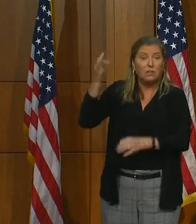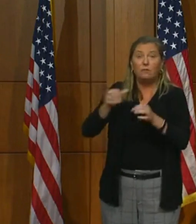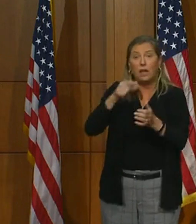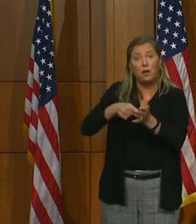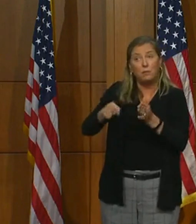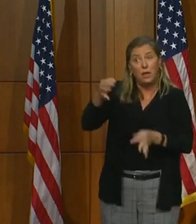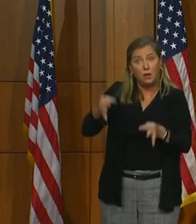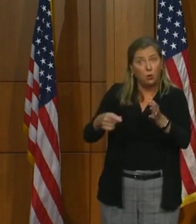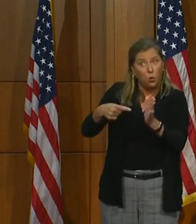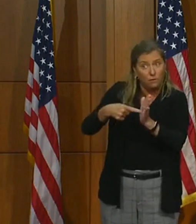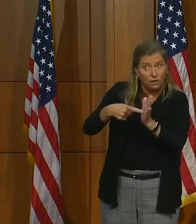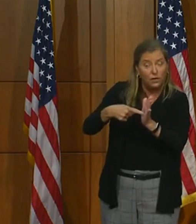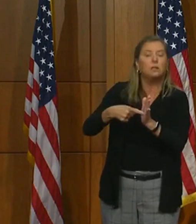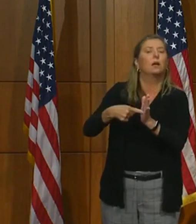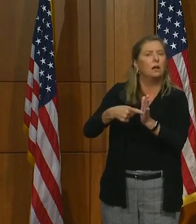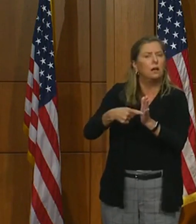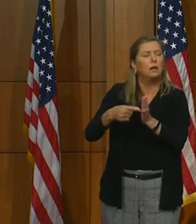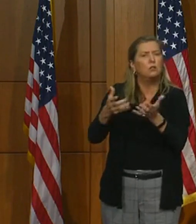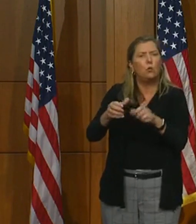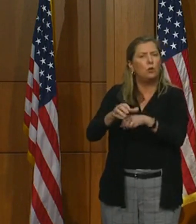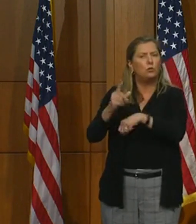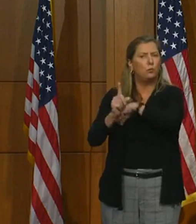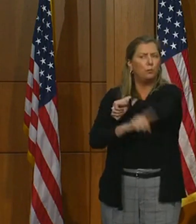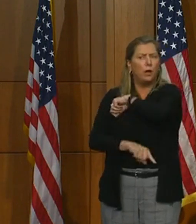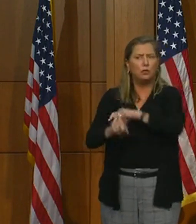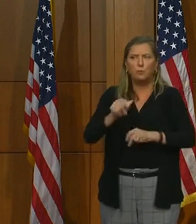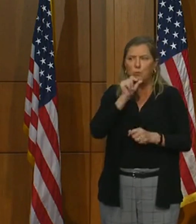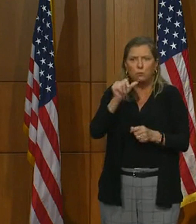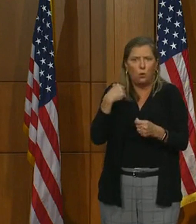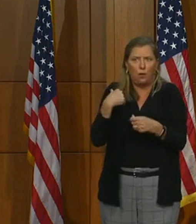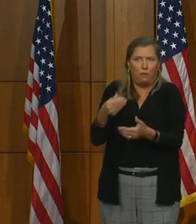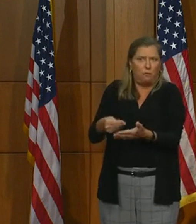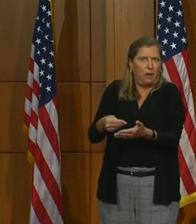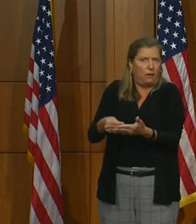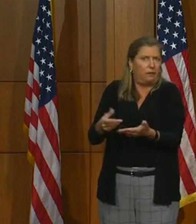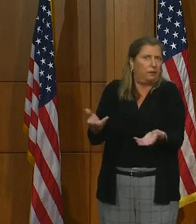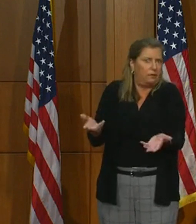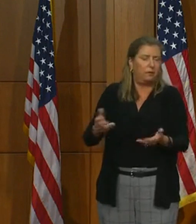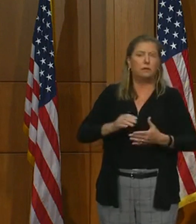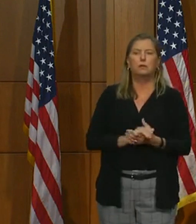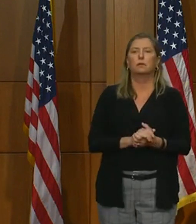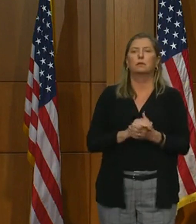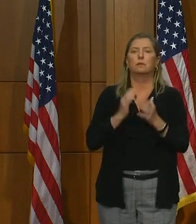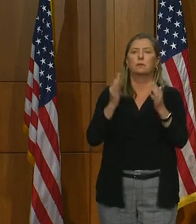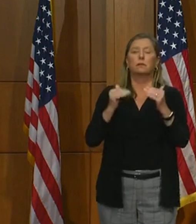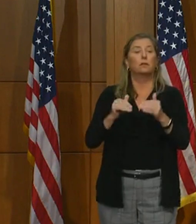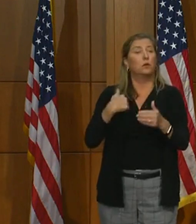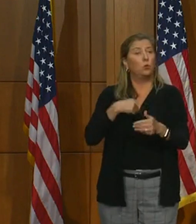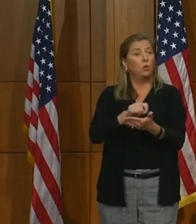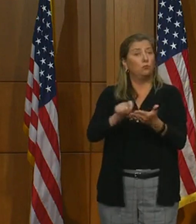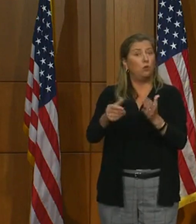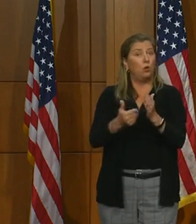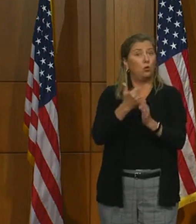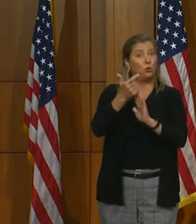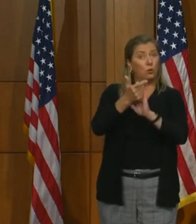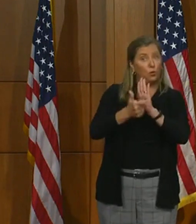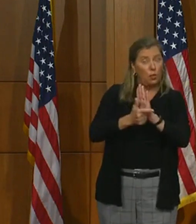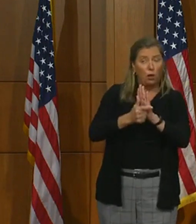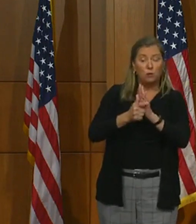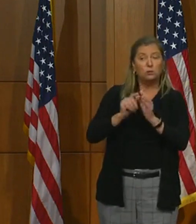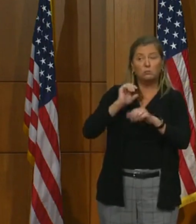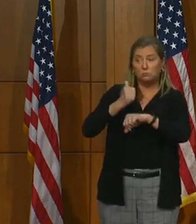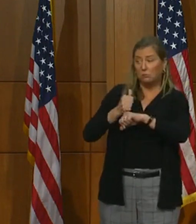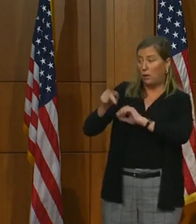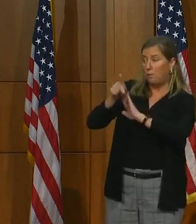fees to help ensure that we're not punishing poverty. We also wrote new laws to establish transparent policies